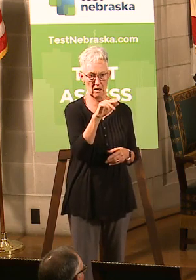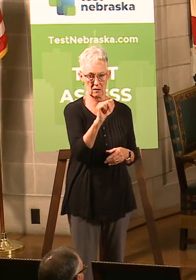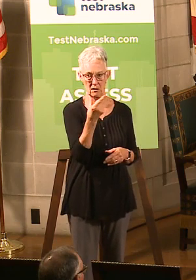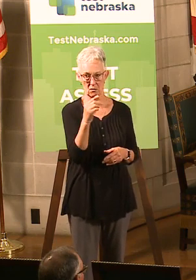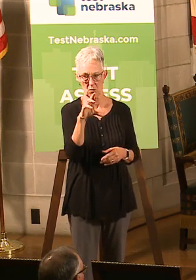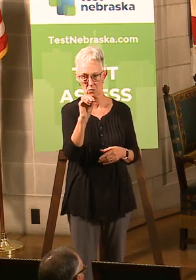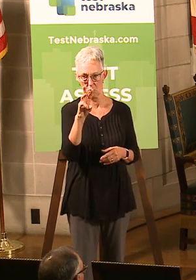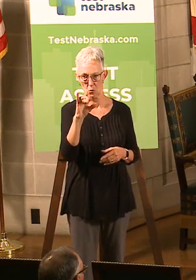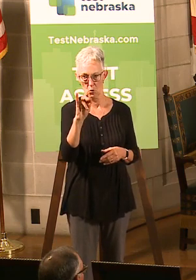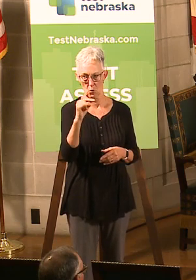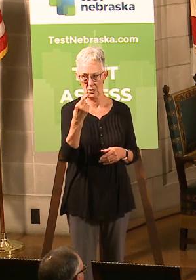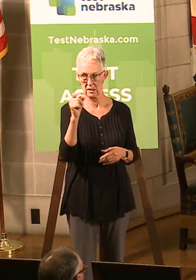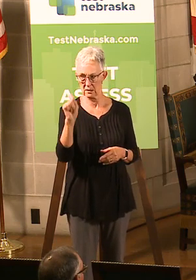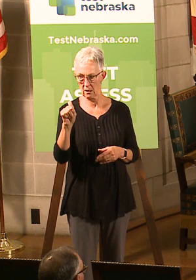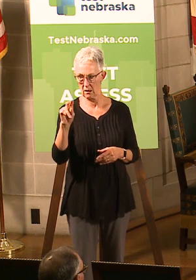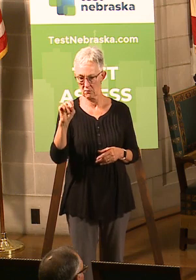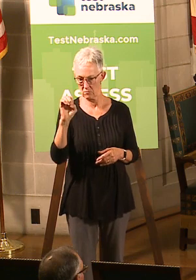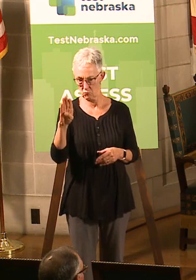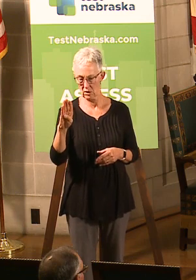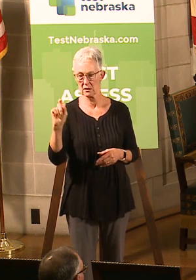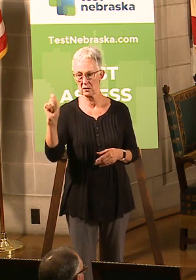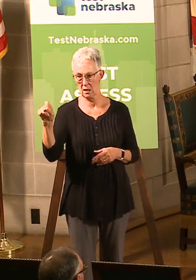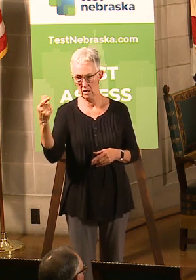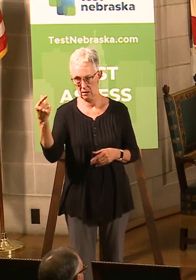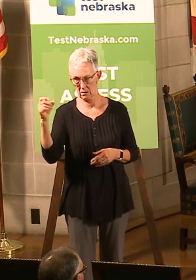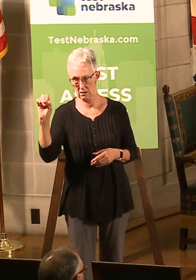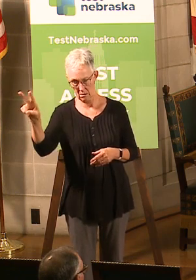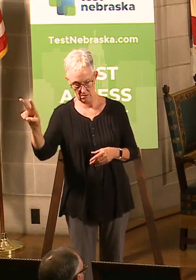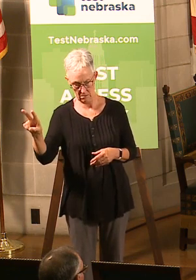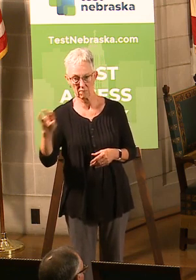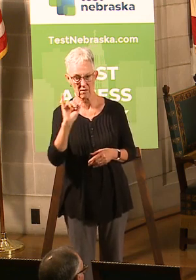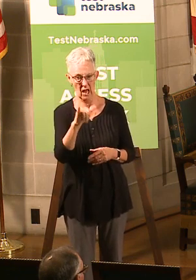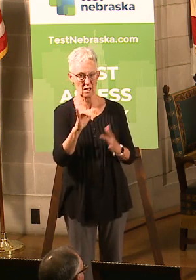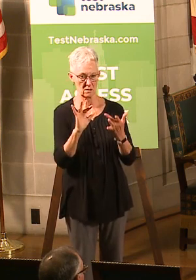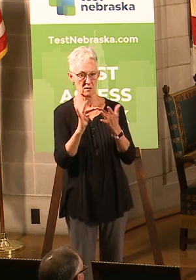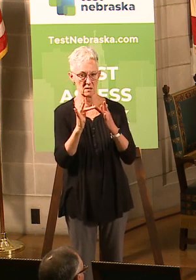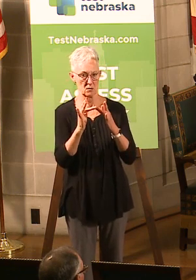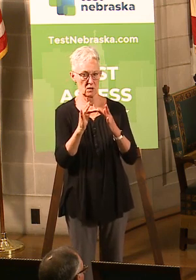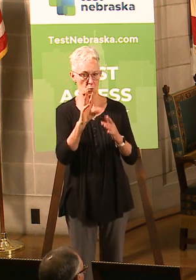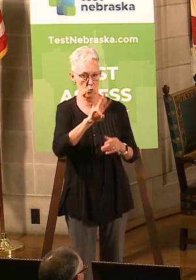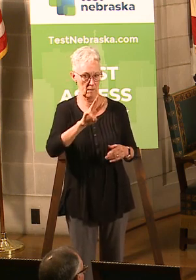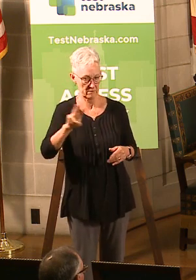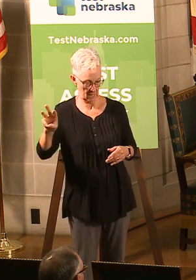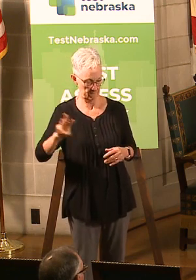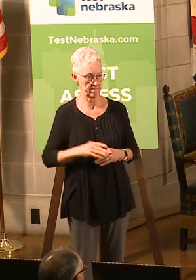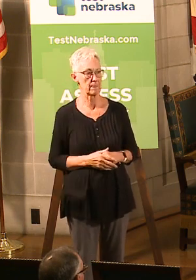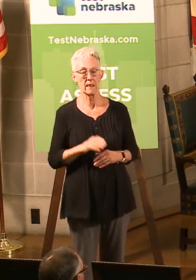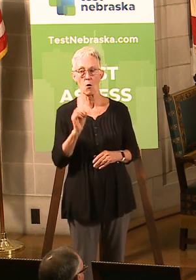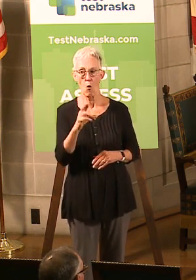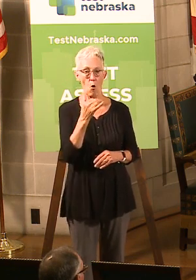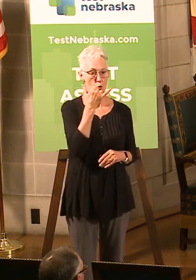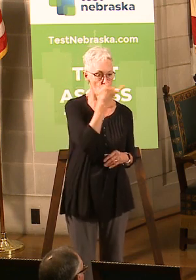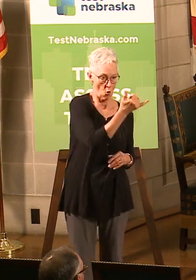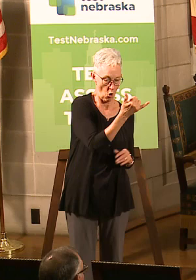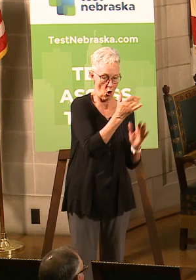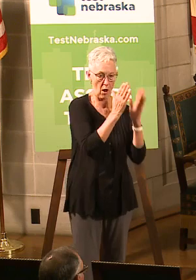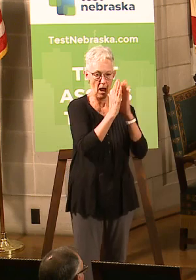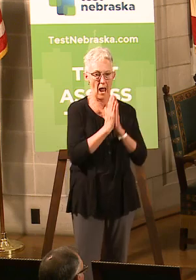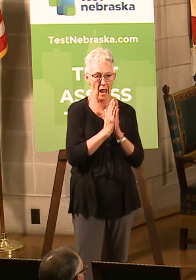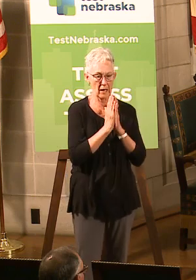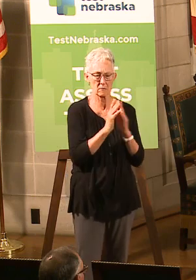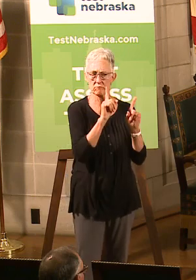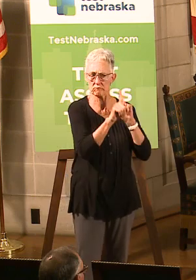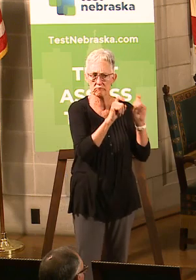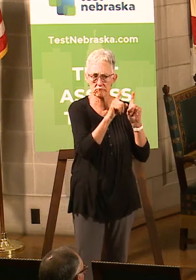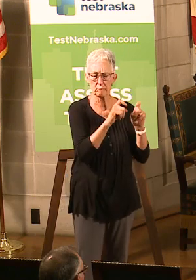.gov. That's the website, getnebraskagrowing.nebraska.gov. Or you can call in and ask questions about